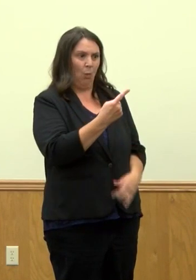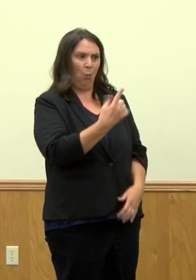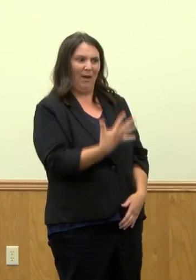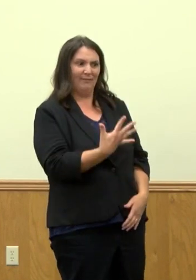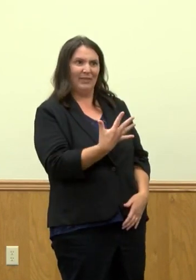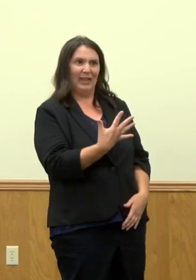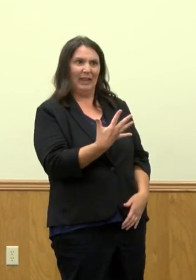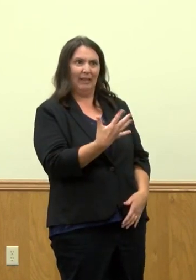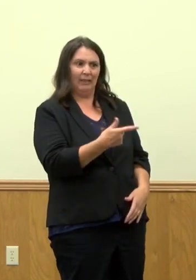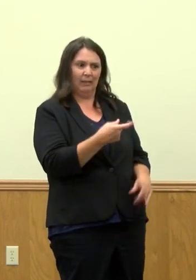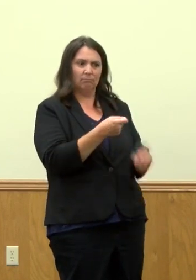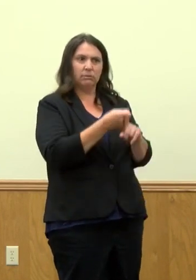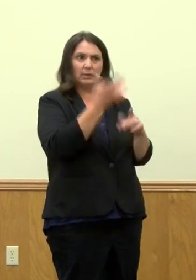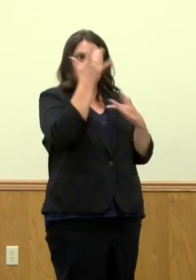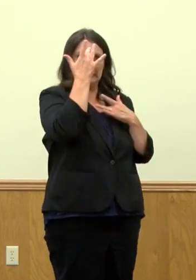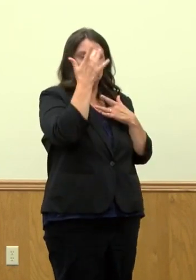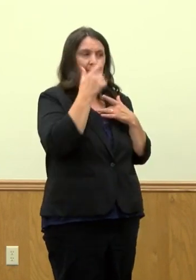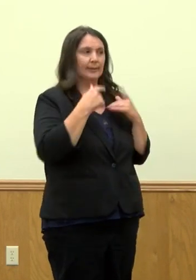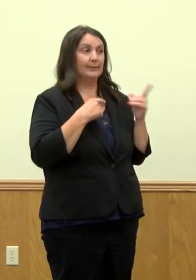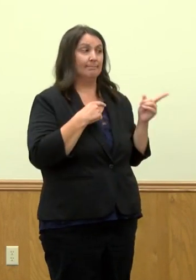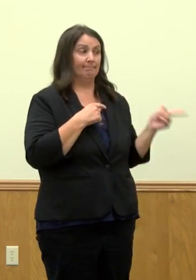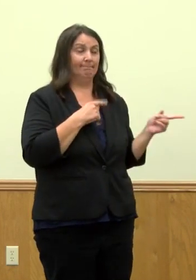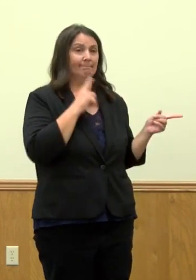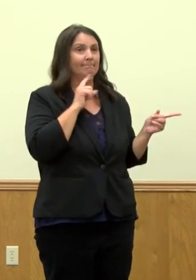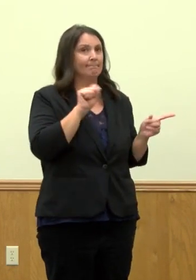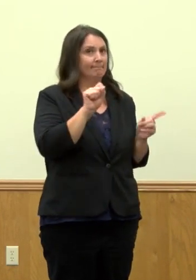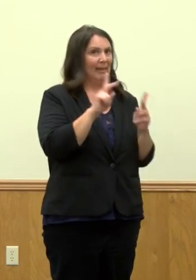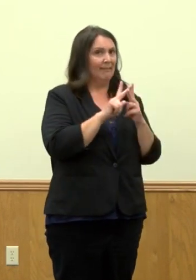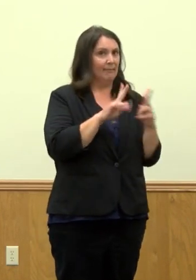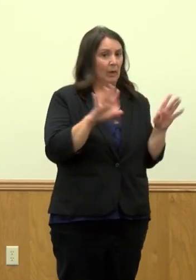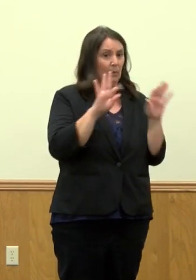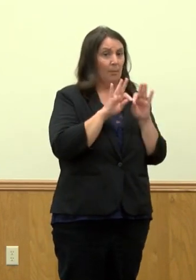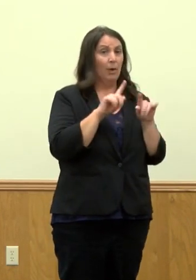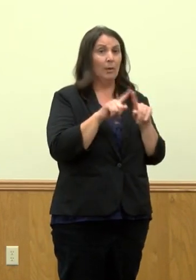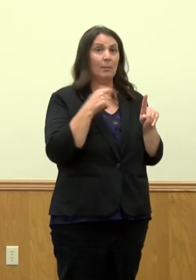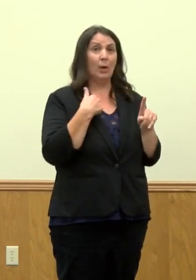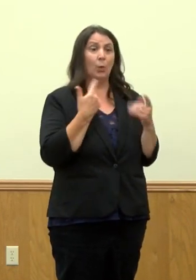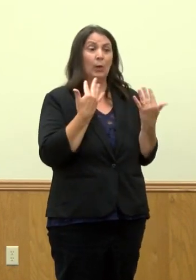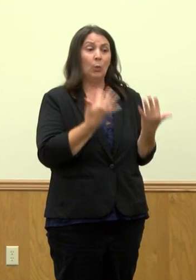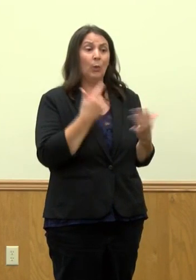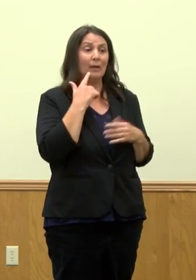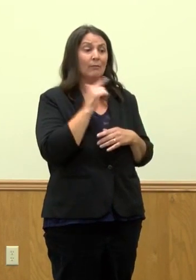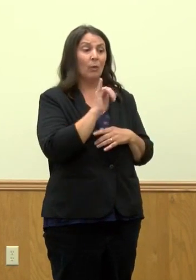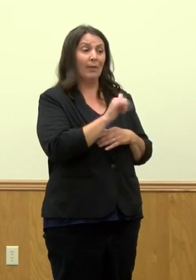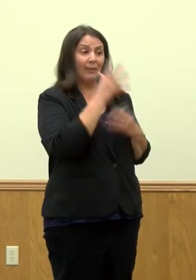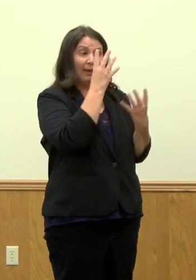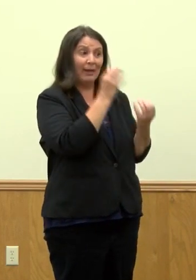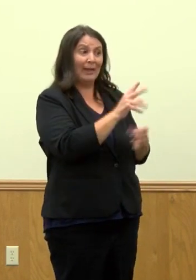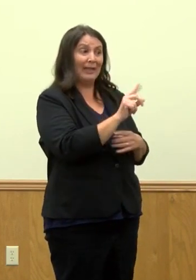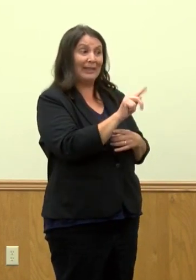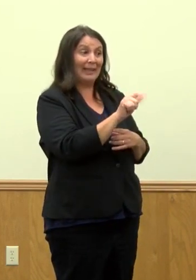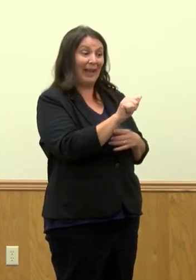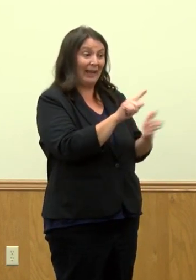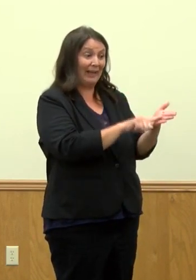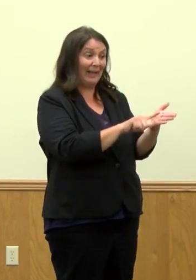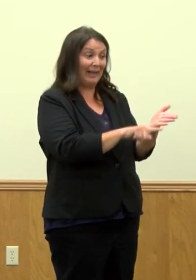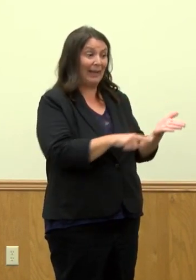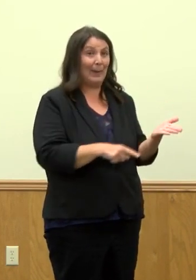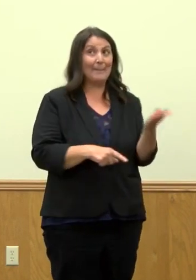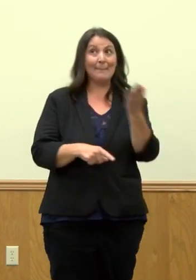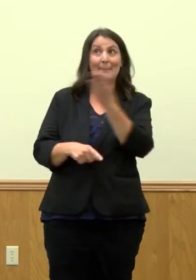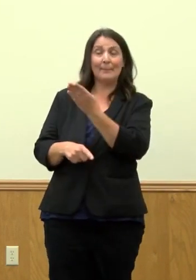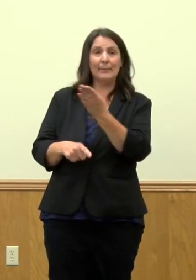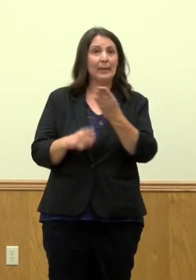It is very important. But also, while we're waiting for data to come back, it's also very important for